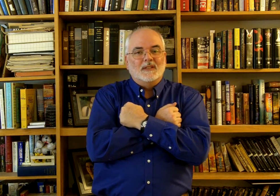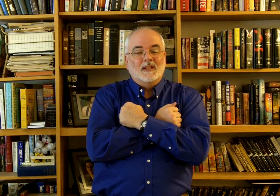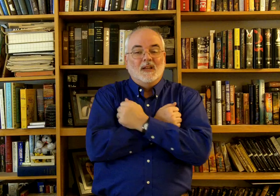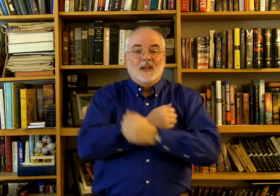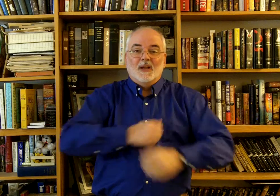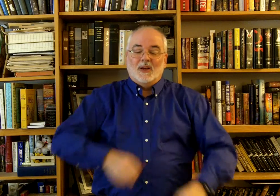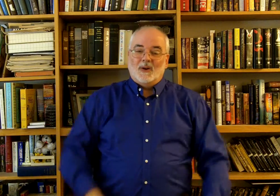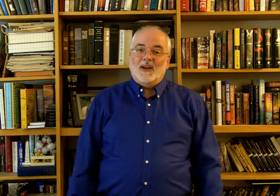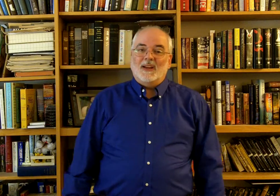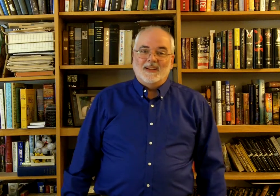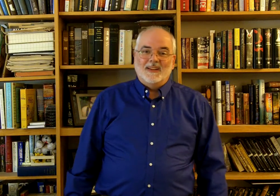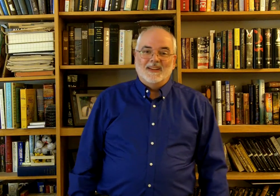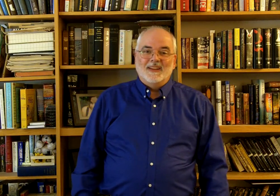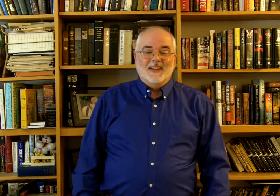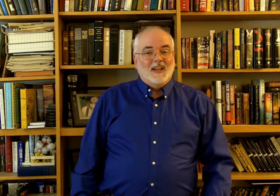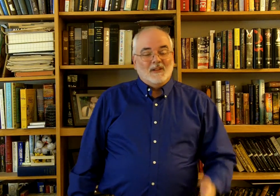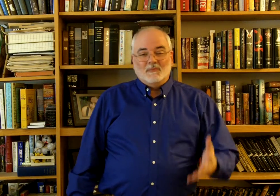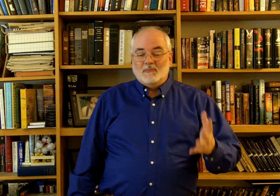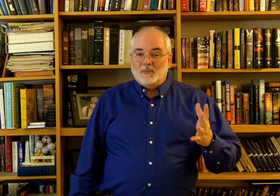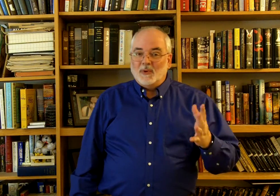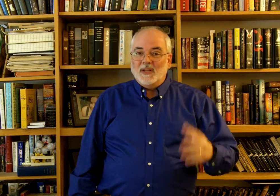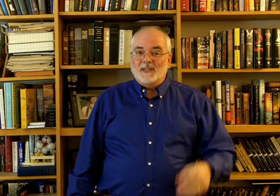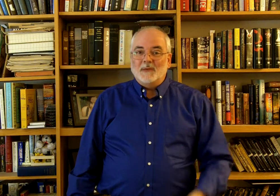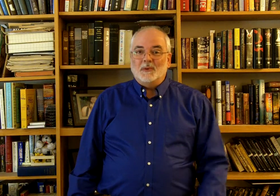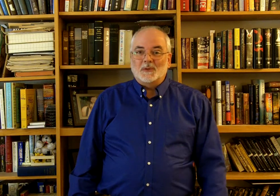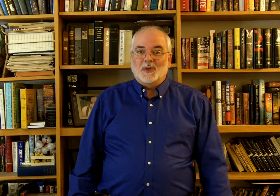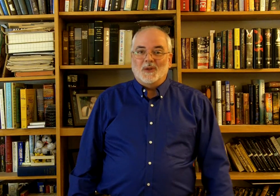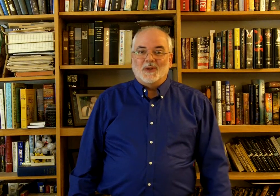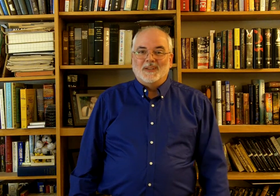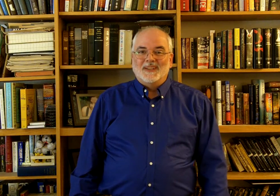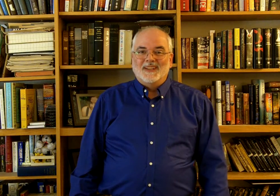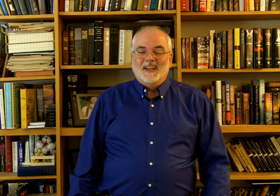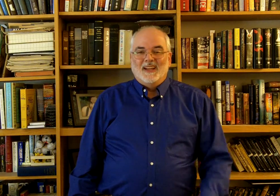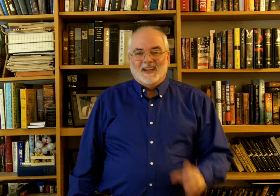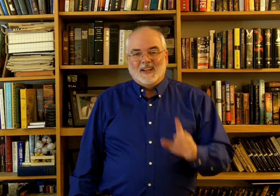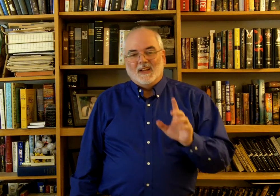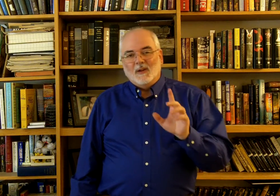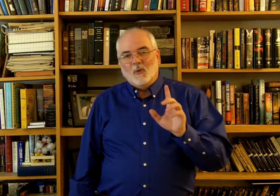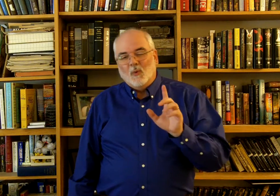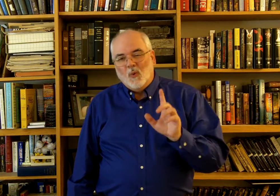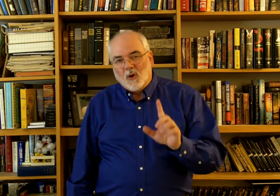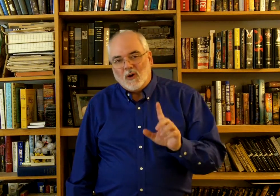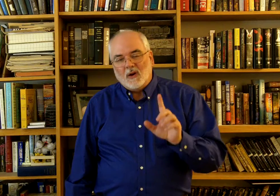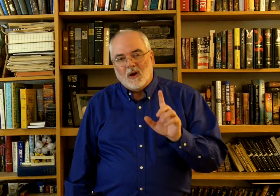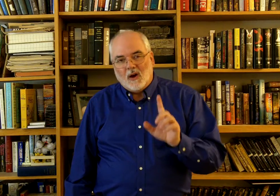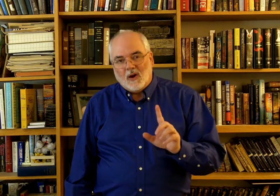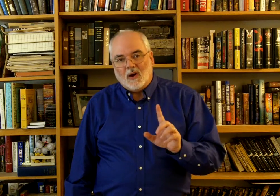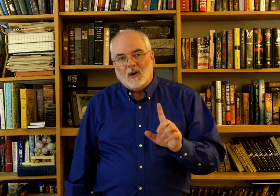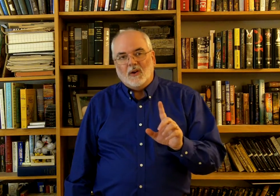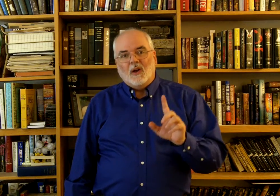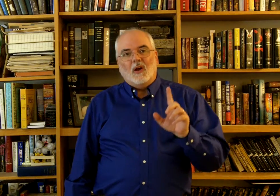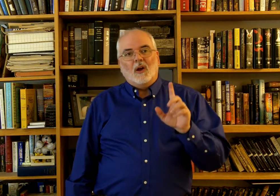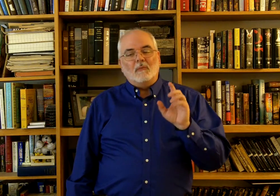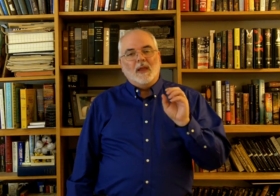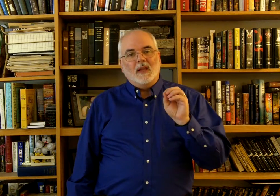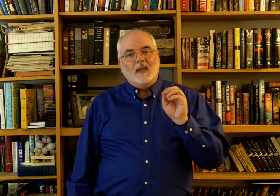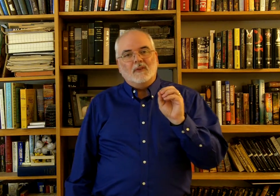All right. Pretty simple song. Work hard on making it